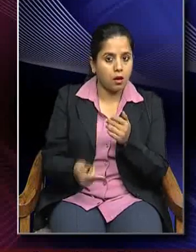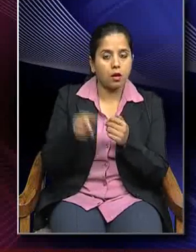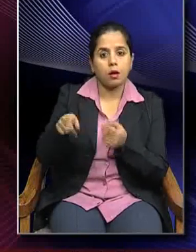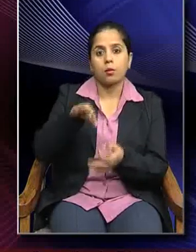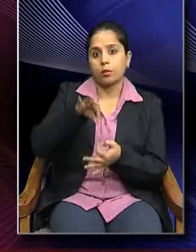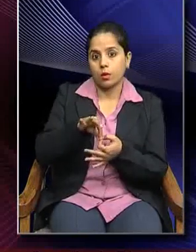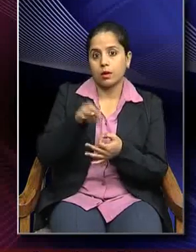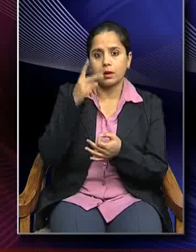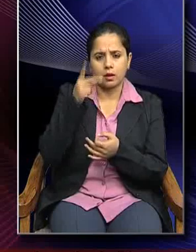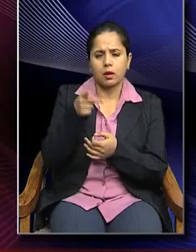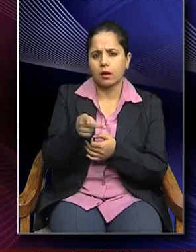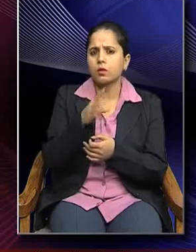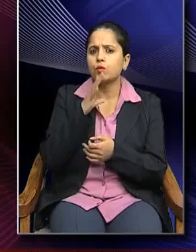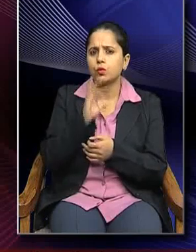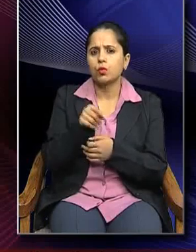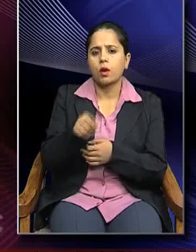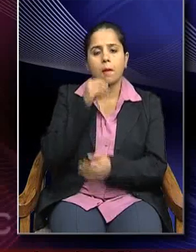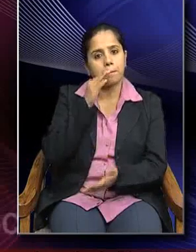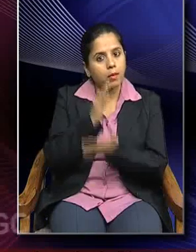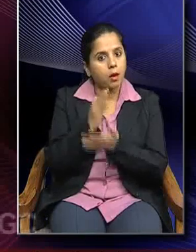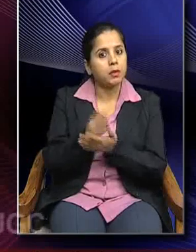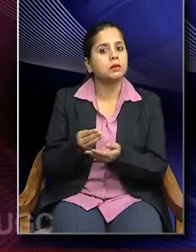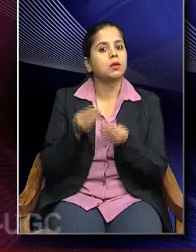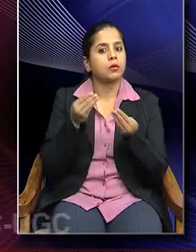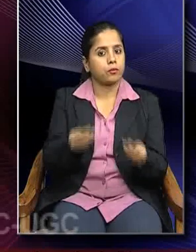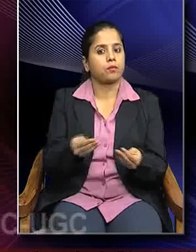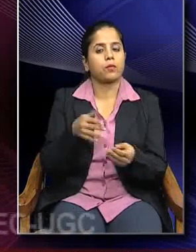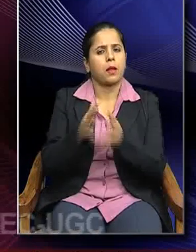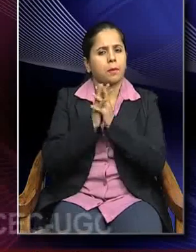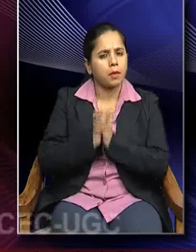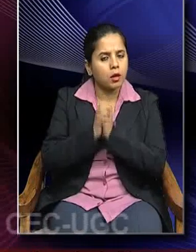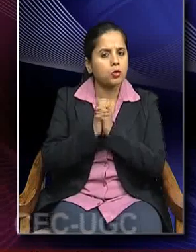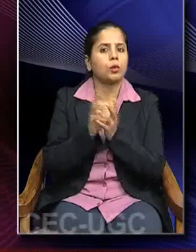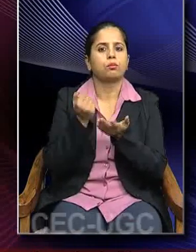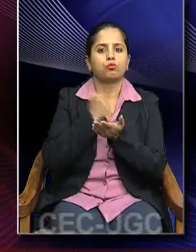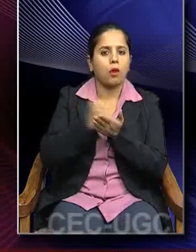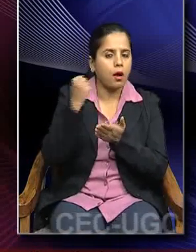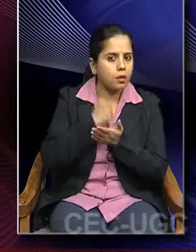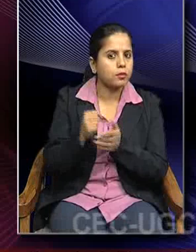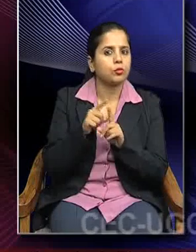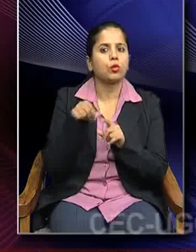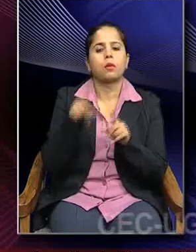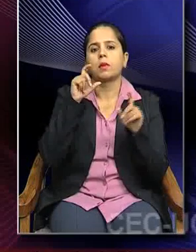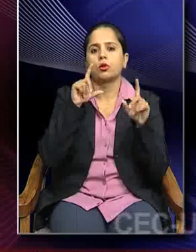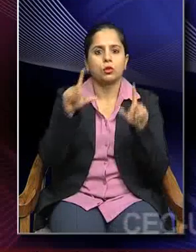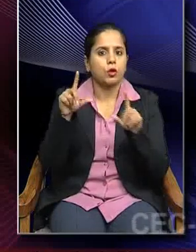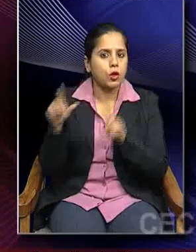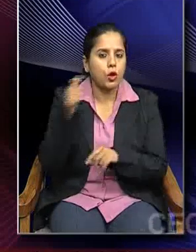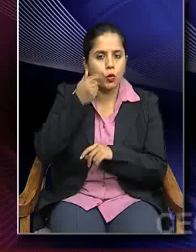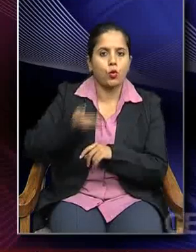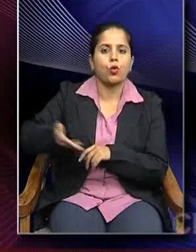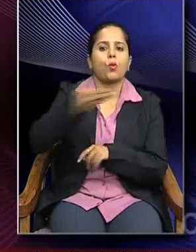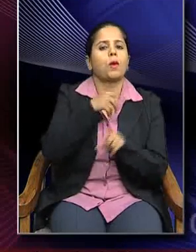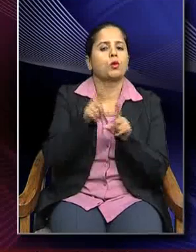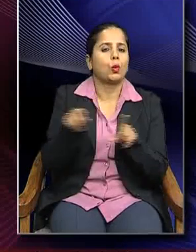in particular permitted worshipping practices of images in human forms.